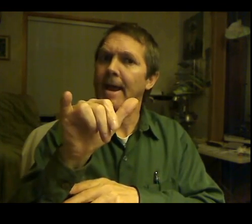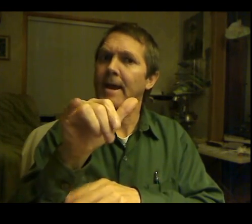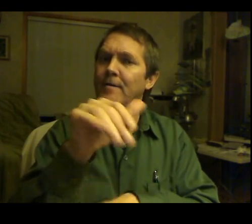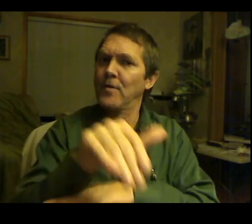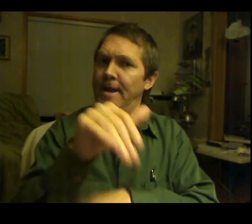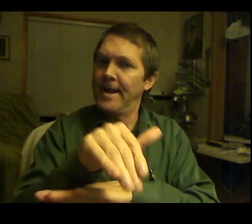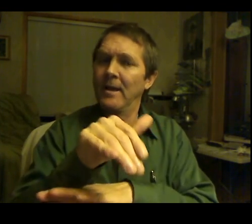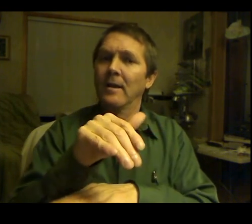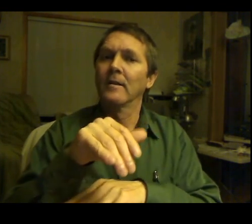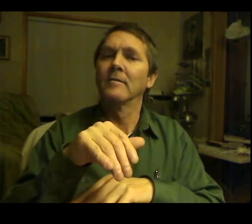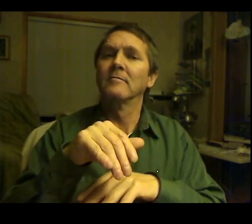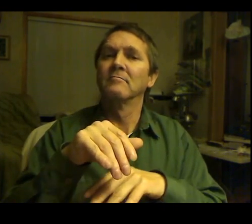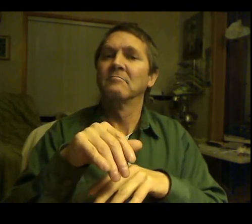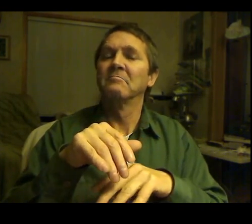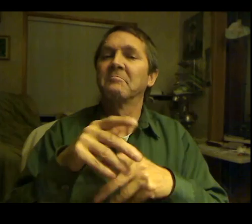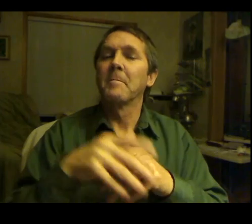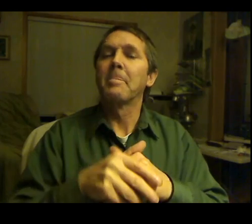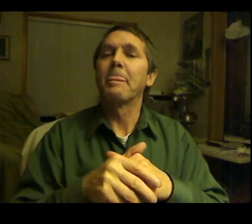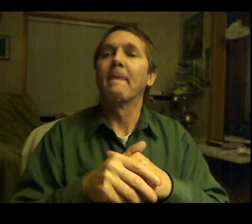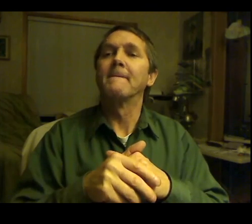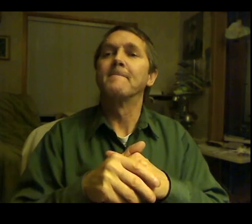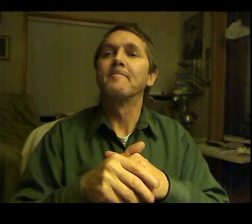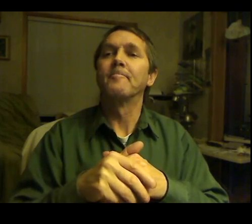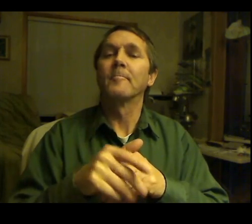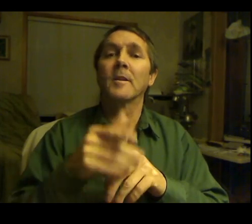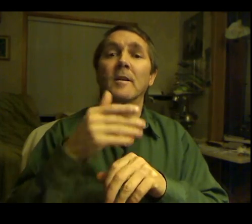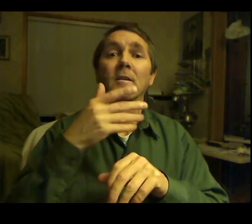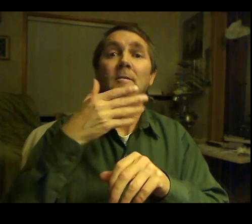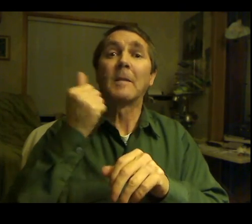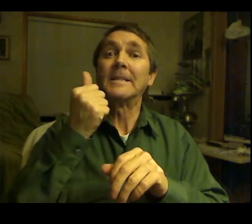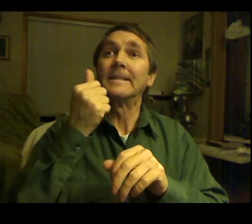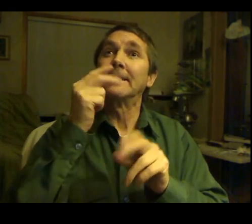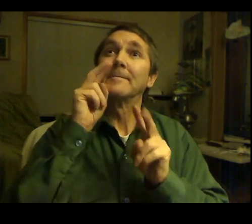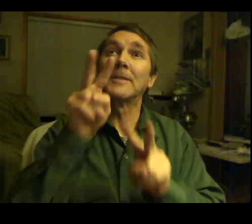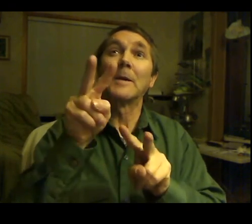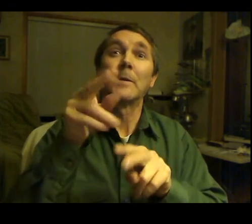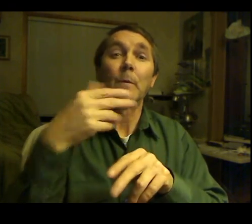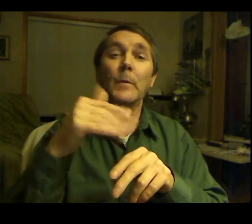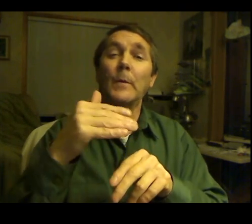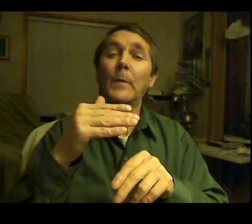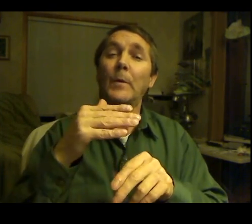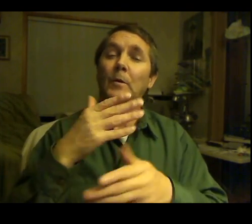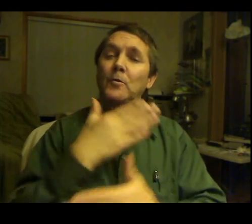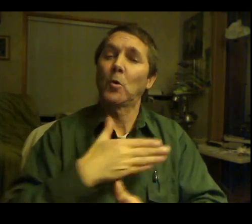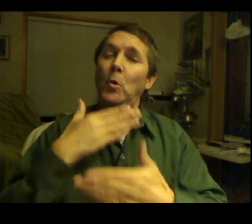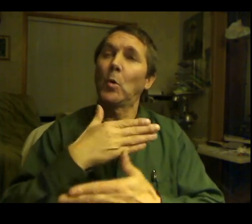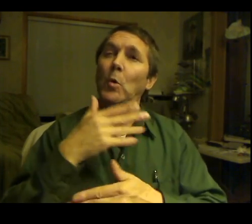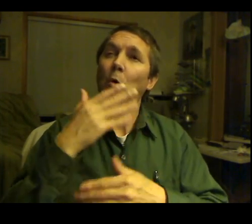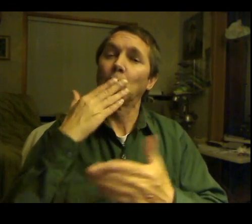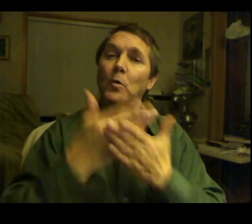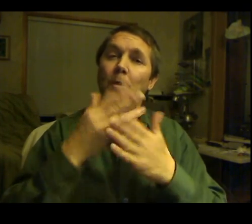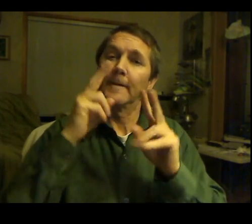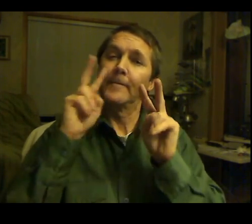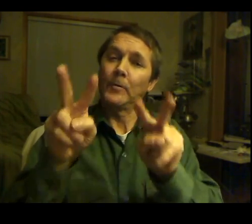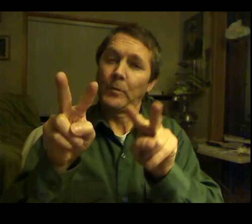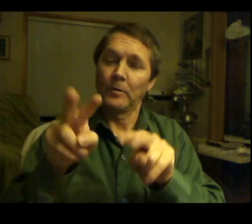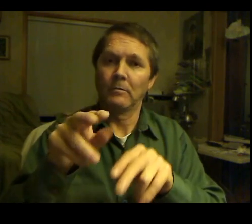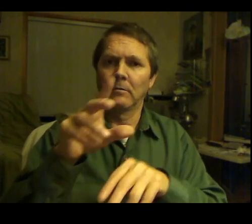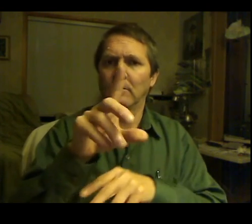.77 down. That's going to kill the wind, solar, and cellulose, and ethanol industry unless the next administration is ready for the price signal.